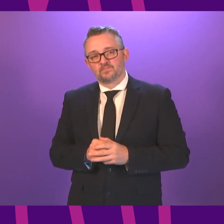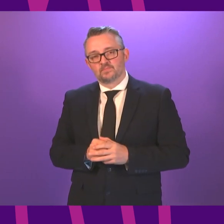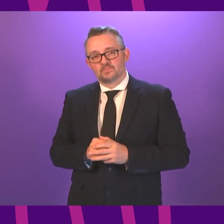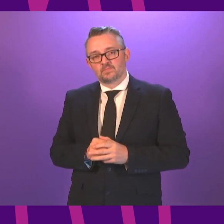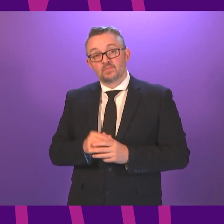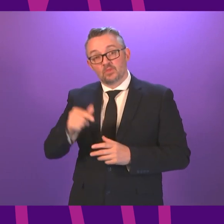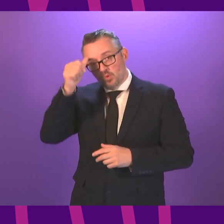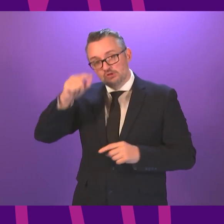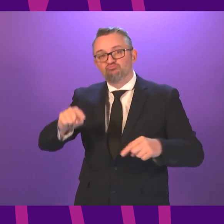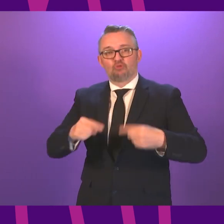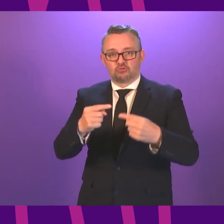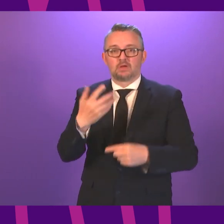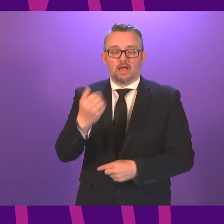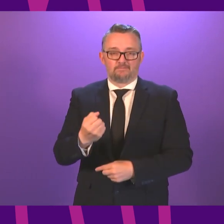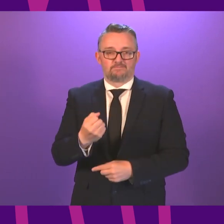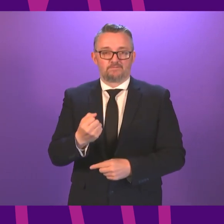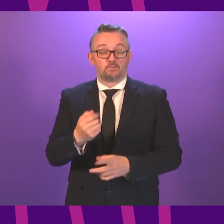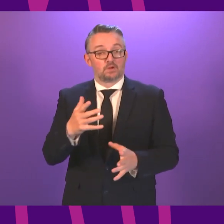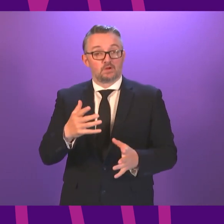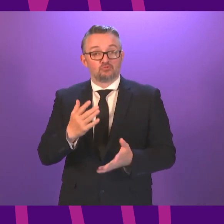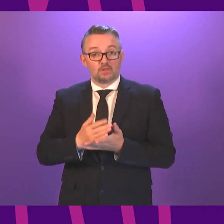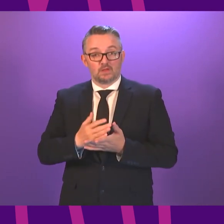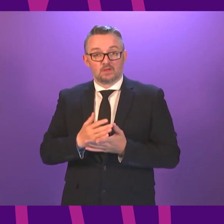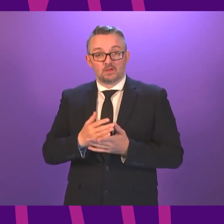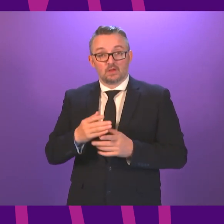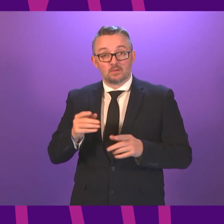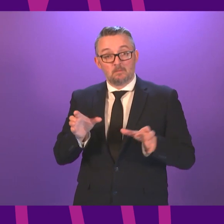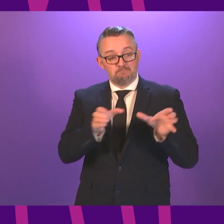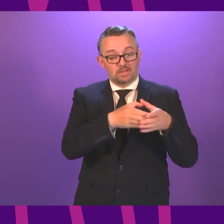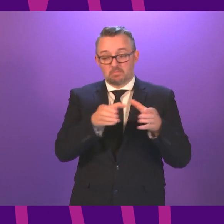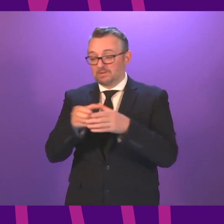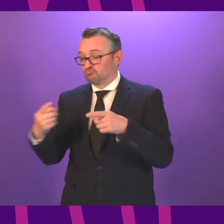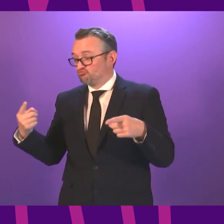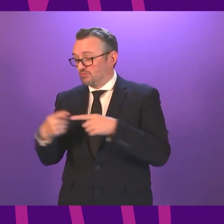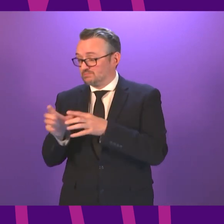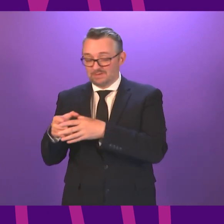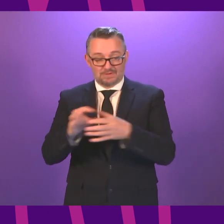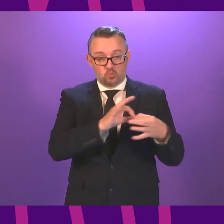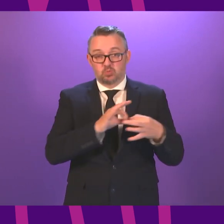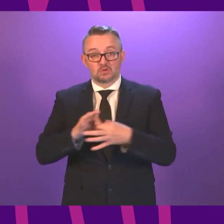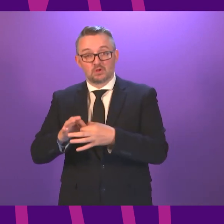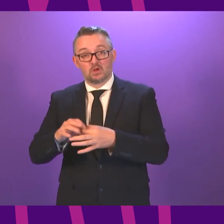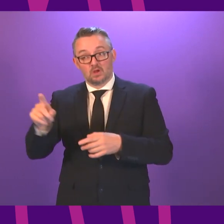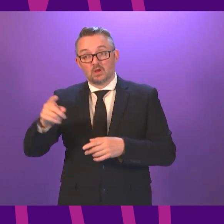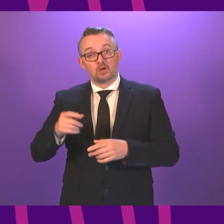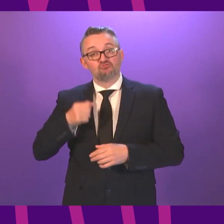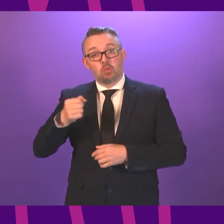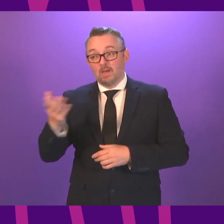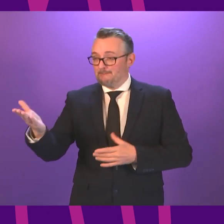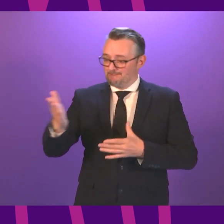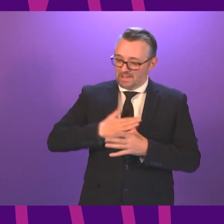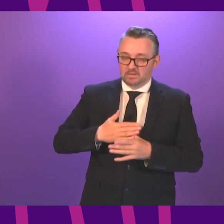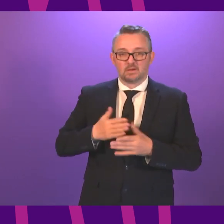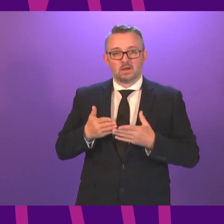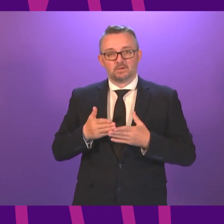the challenges involved in it I think this is something again I hope cross party that we can celebrate as a really good move bringing our railways back into public